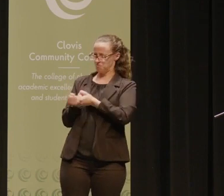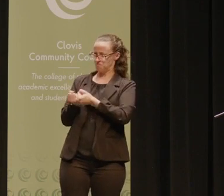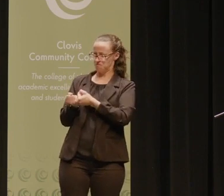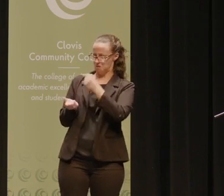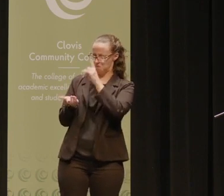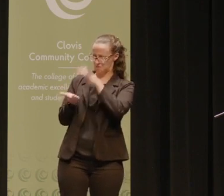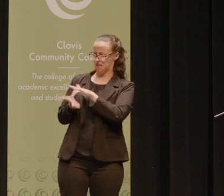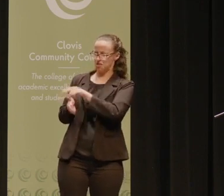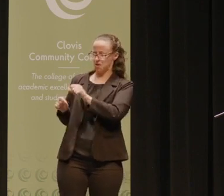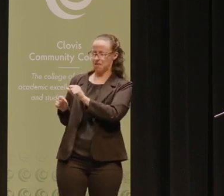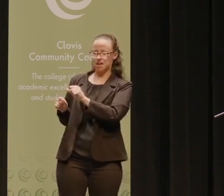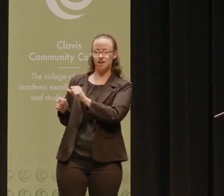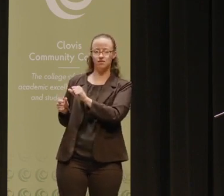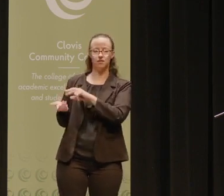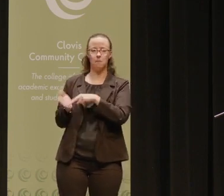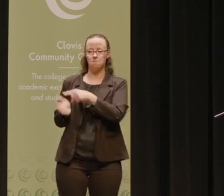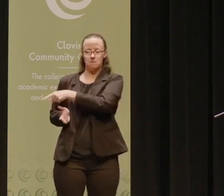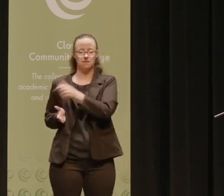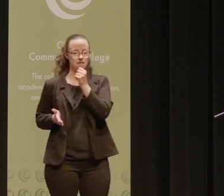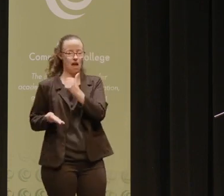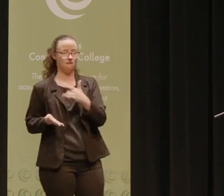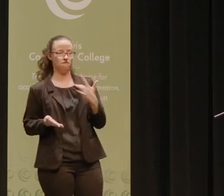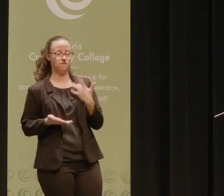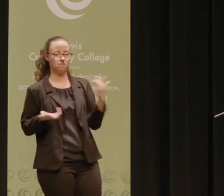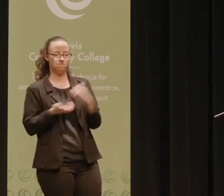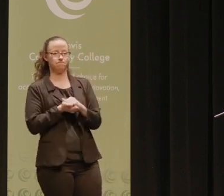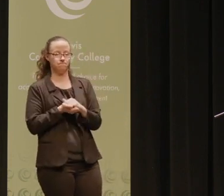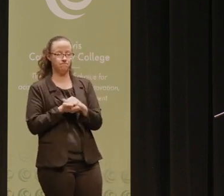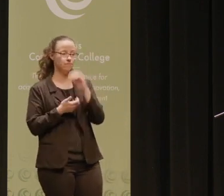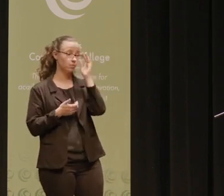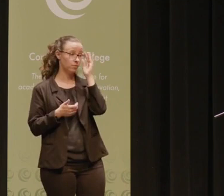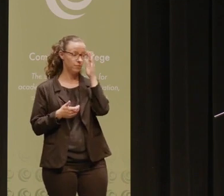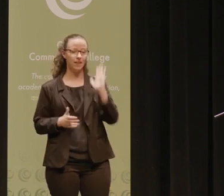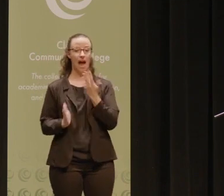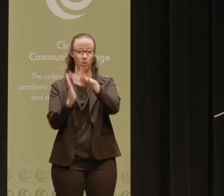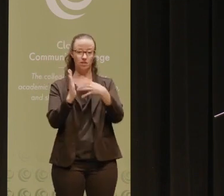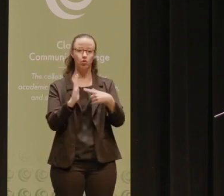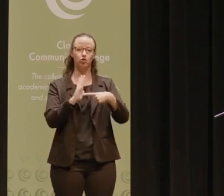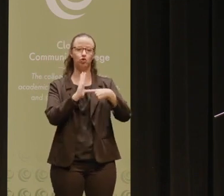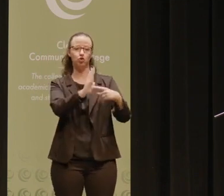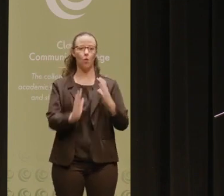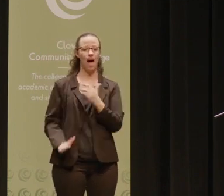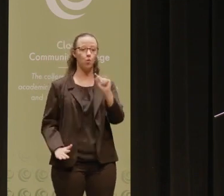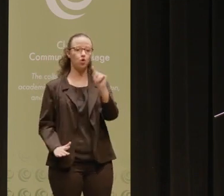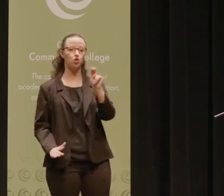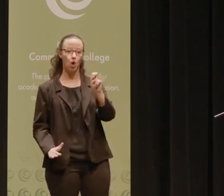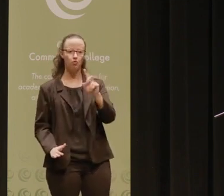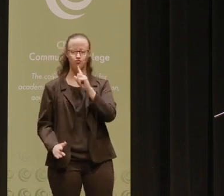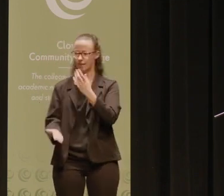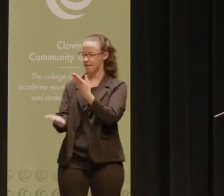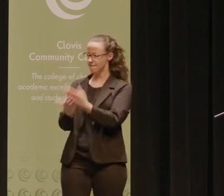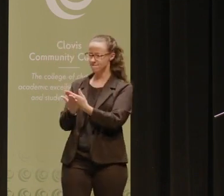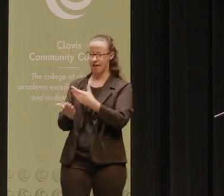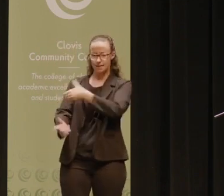trust them or we're not invested in their success is not helpful. The language in our syllabus should reflect a tone that is both validating